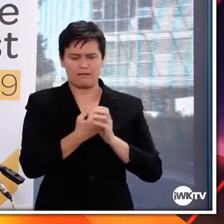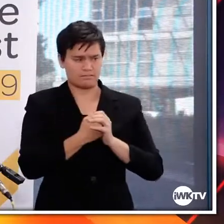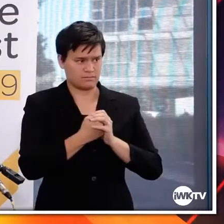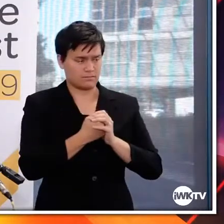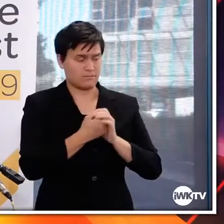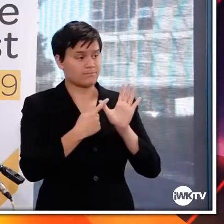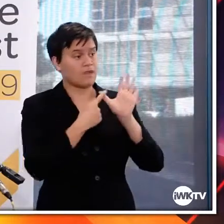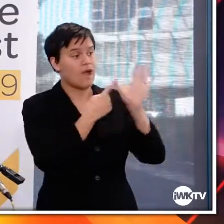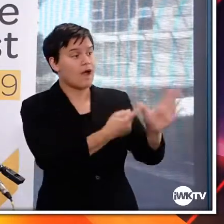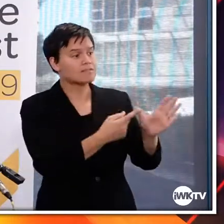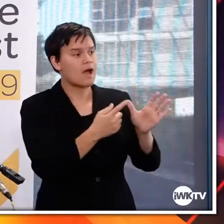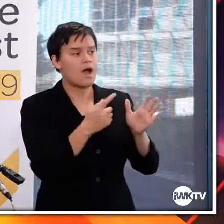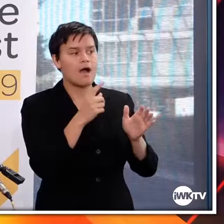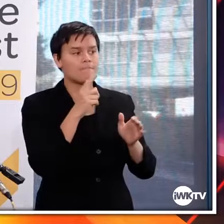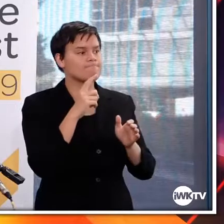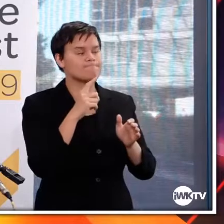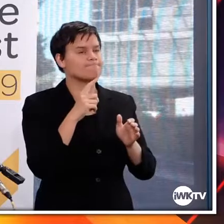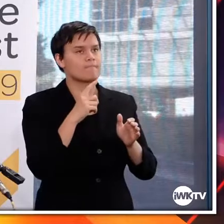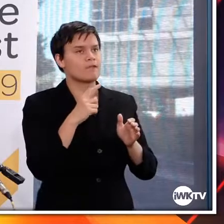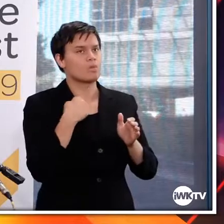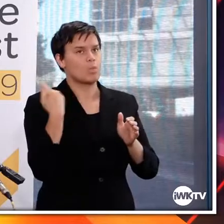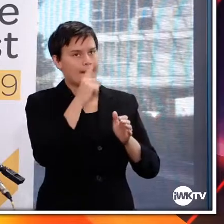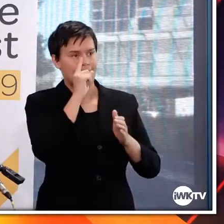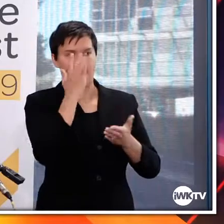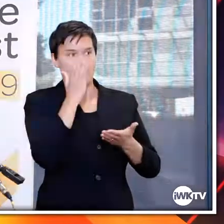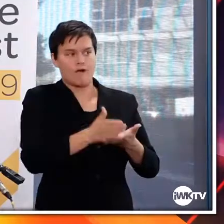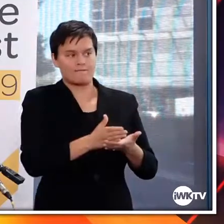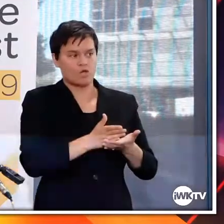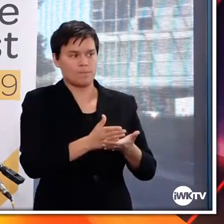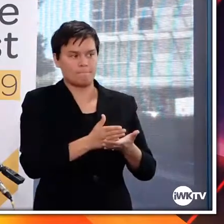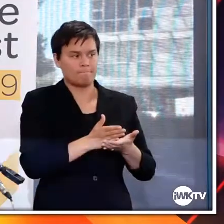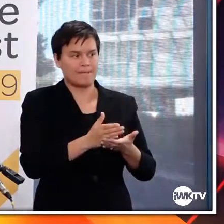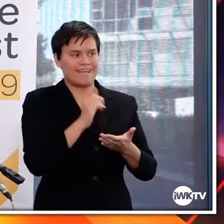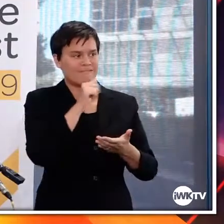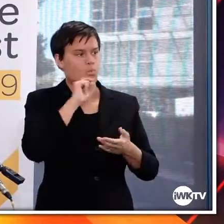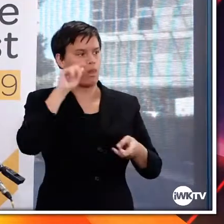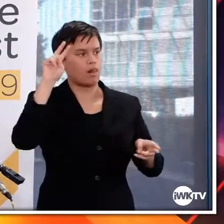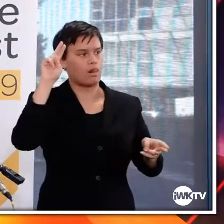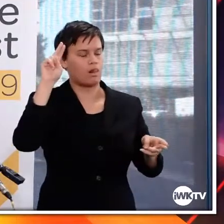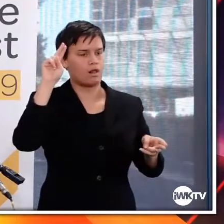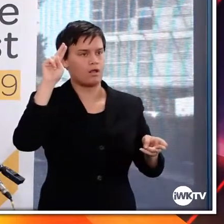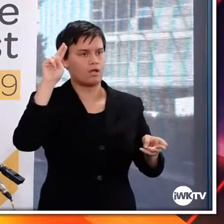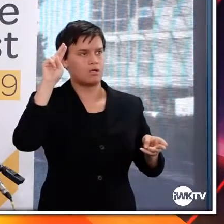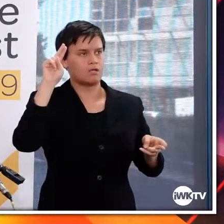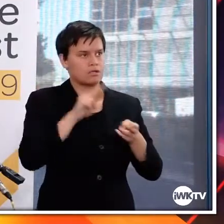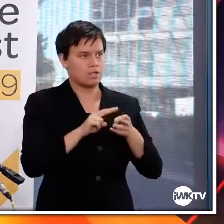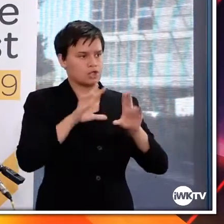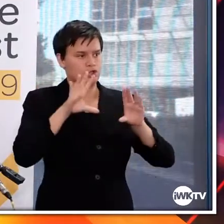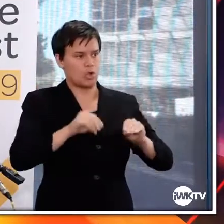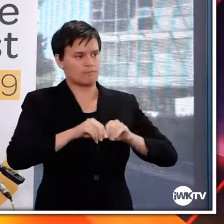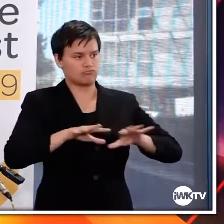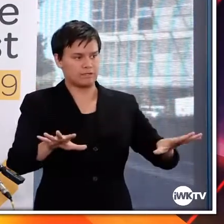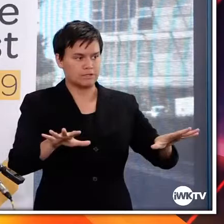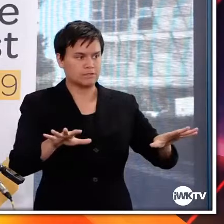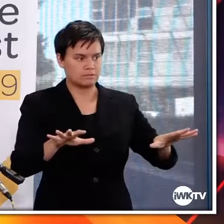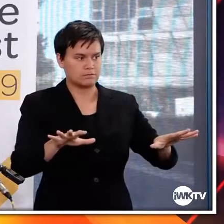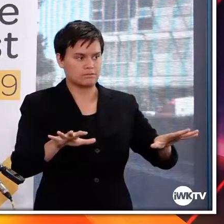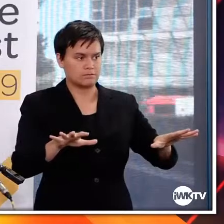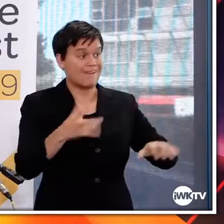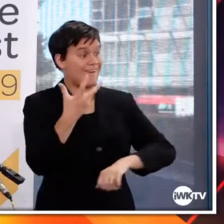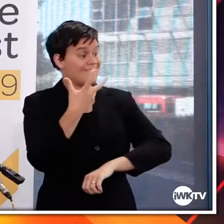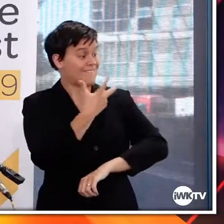whether it reduces transmission. That's one of the reasons why we require additional